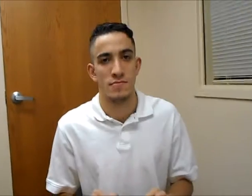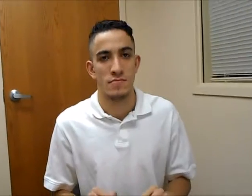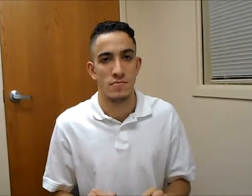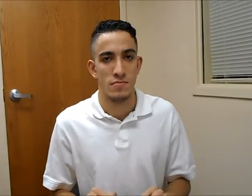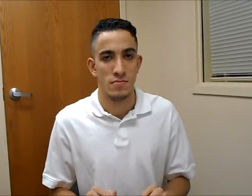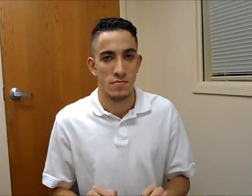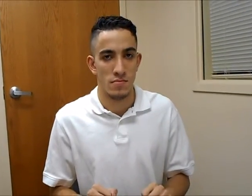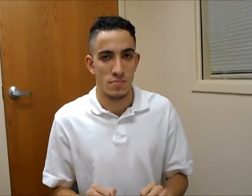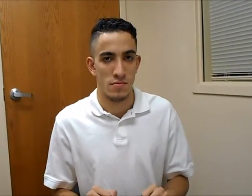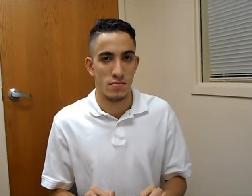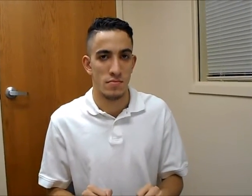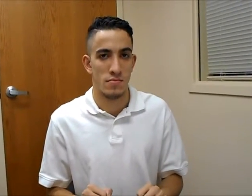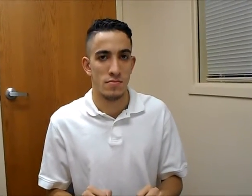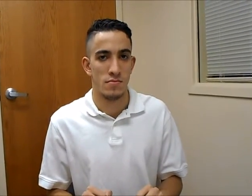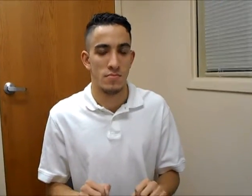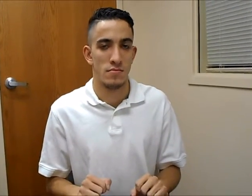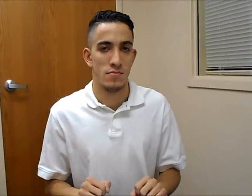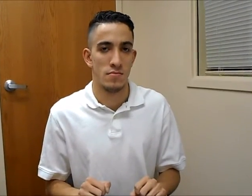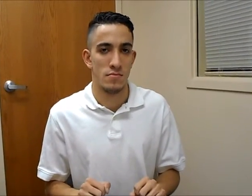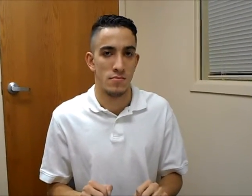Act 2. Scene 3.